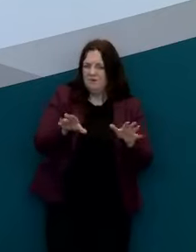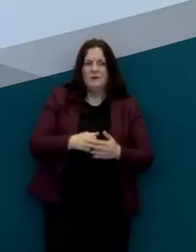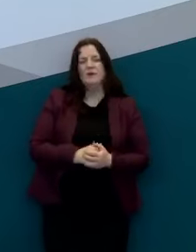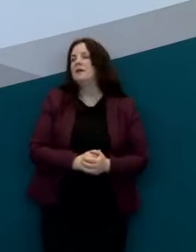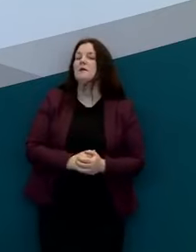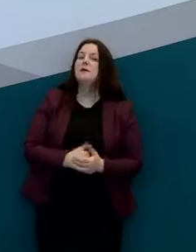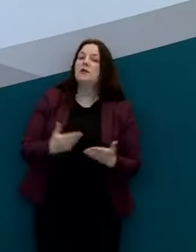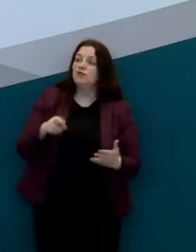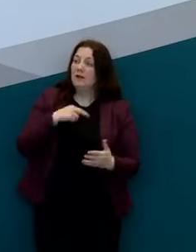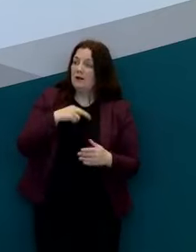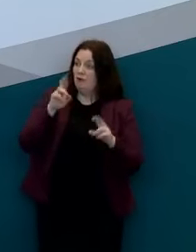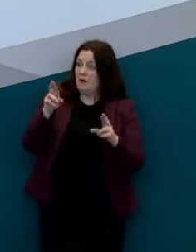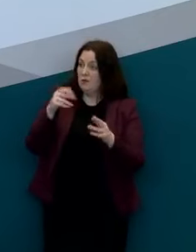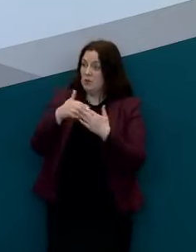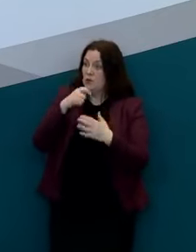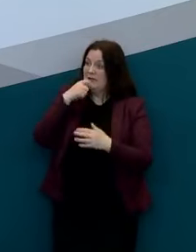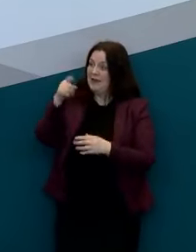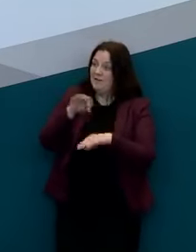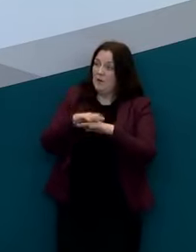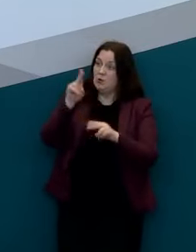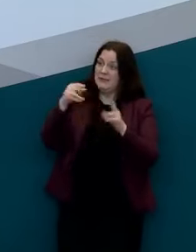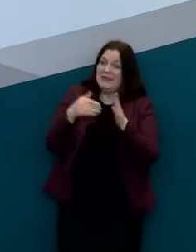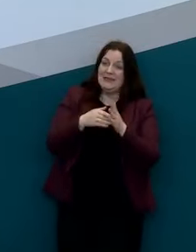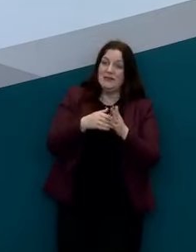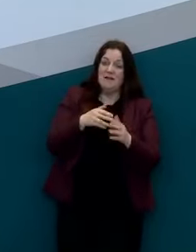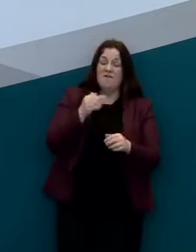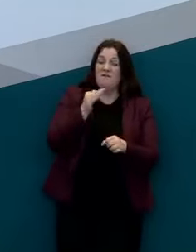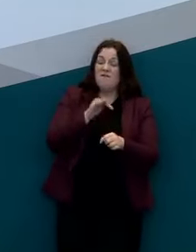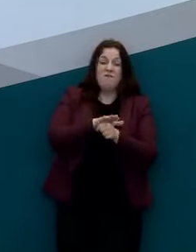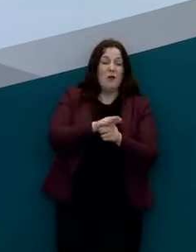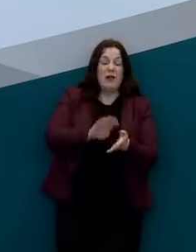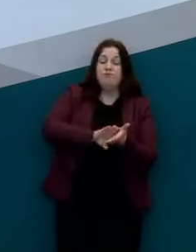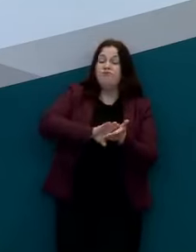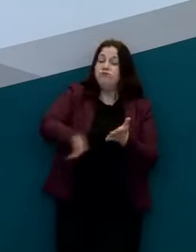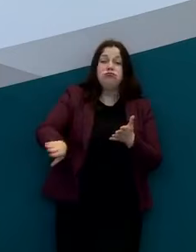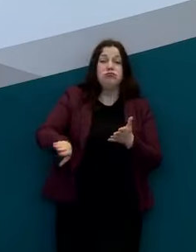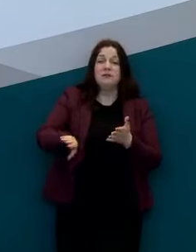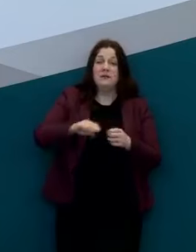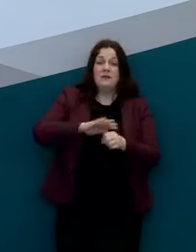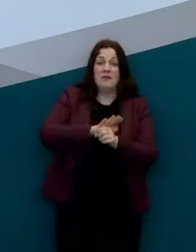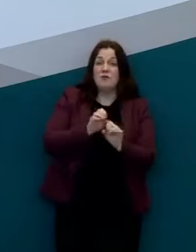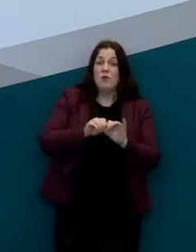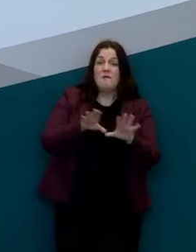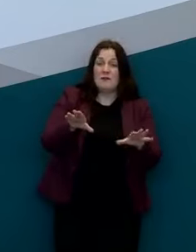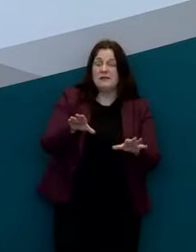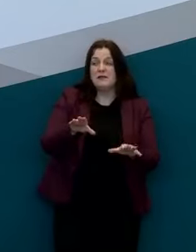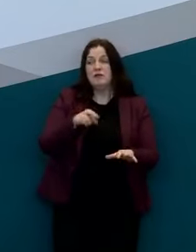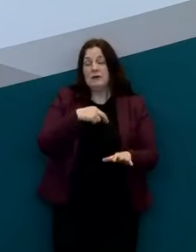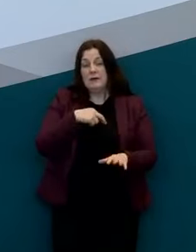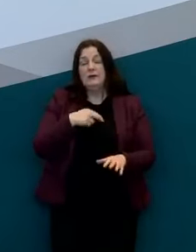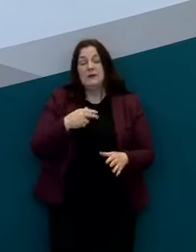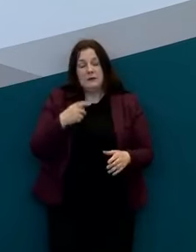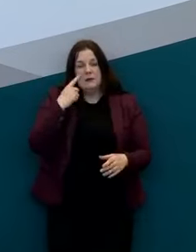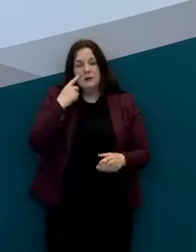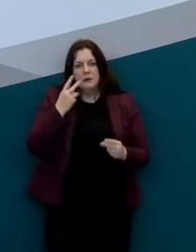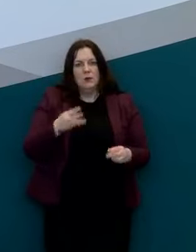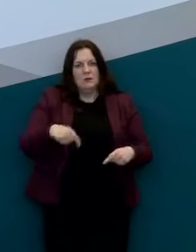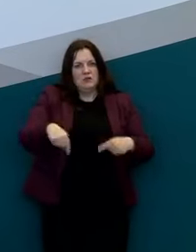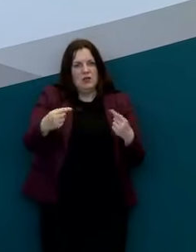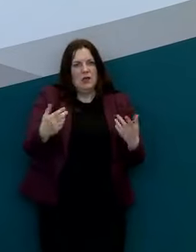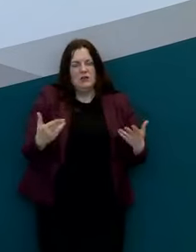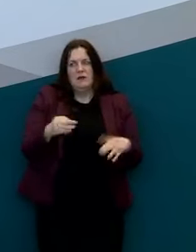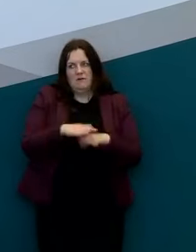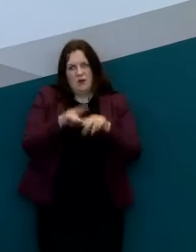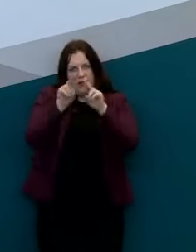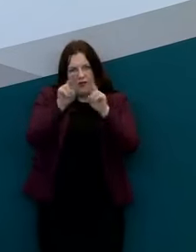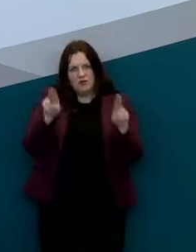rightly say from new zealand and elsewhere of the possibility of elimination of this virus and i think that's going to be a challenge for the for the